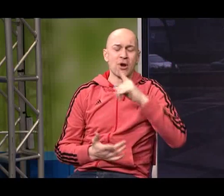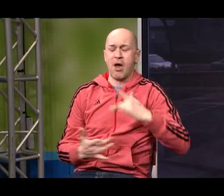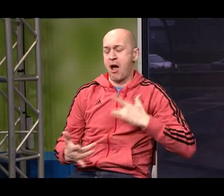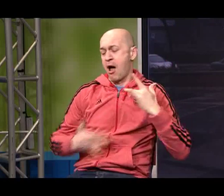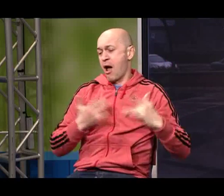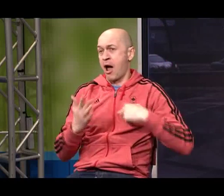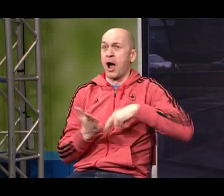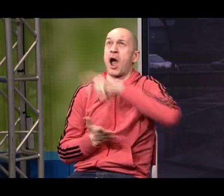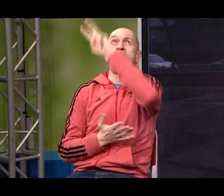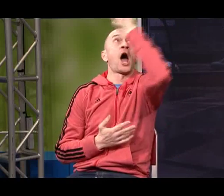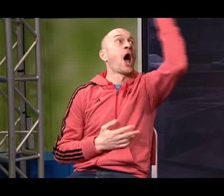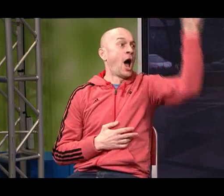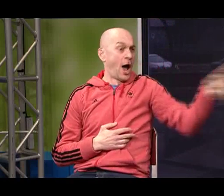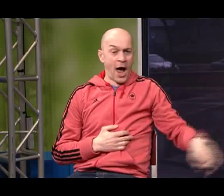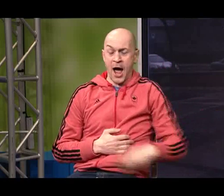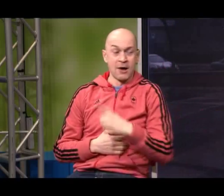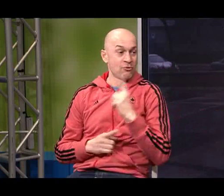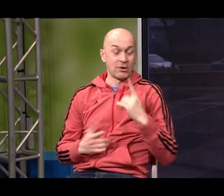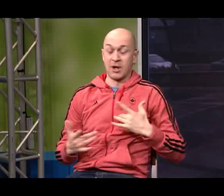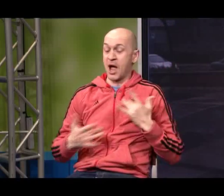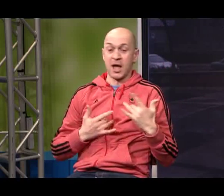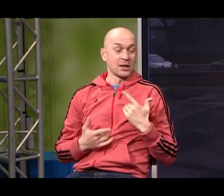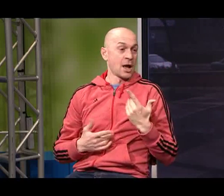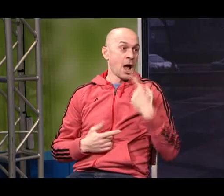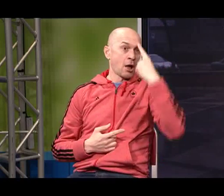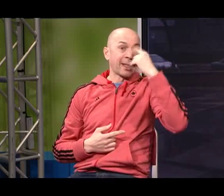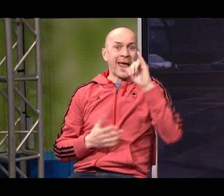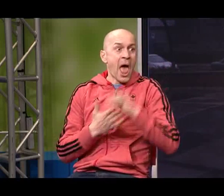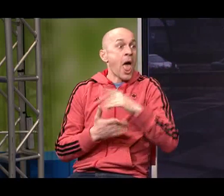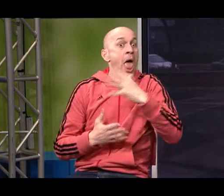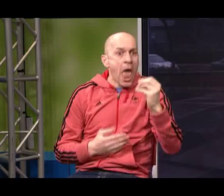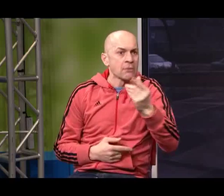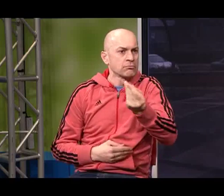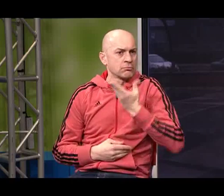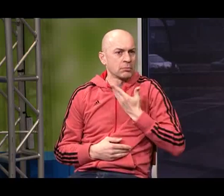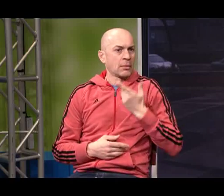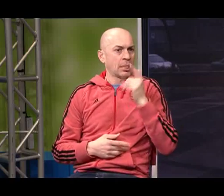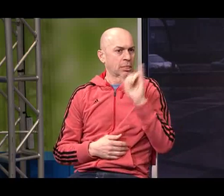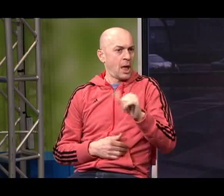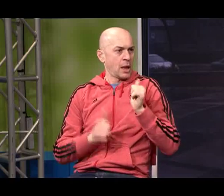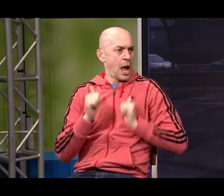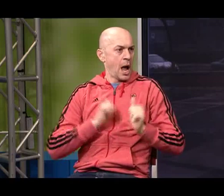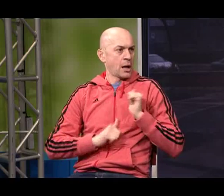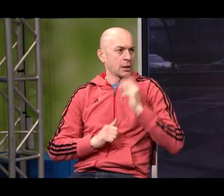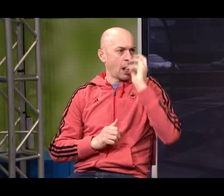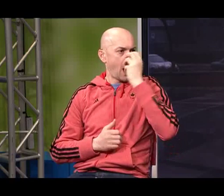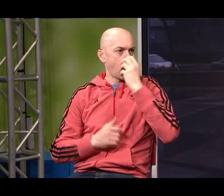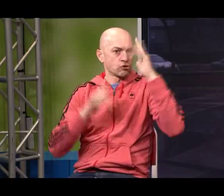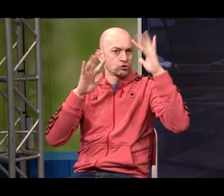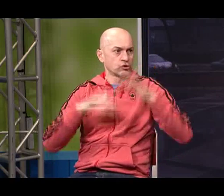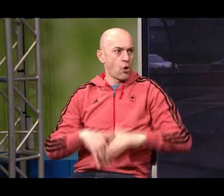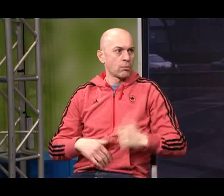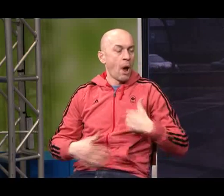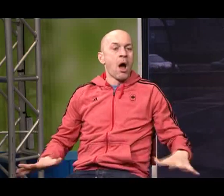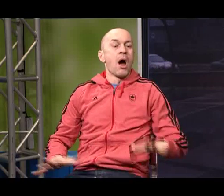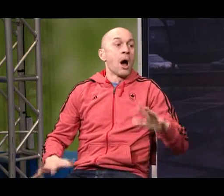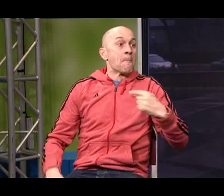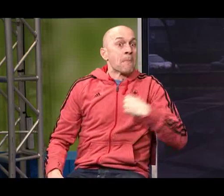Alegría I was over over the moon and when I was told that the show